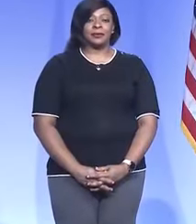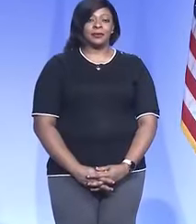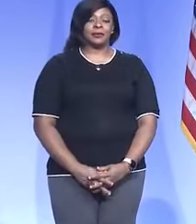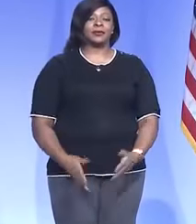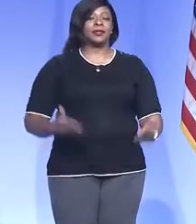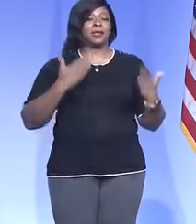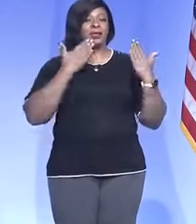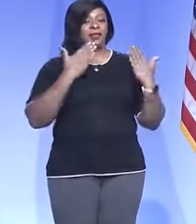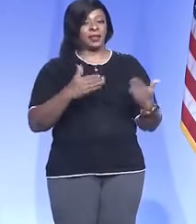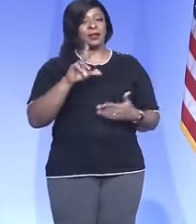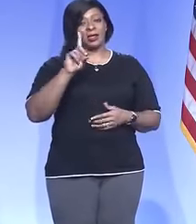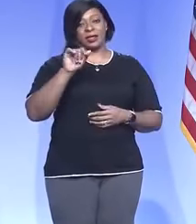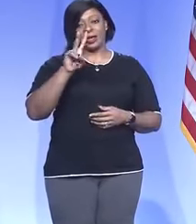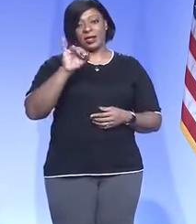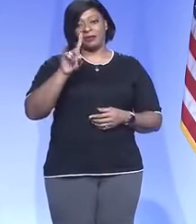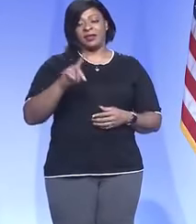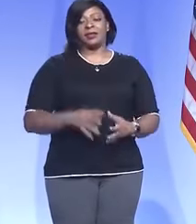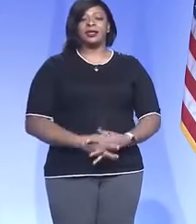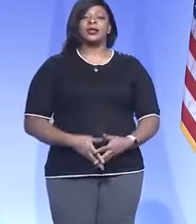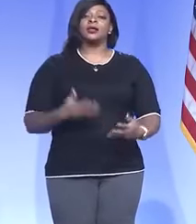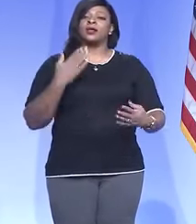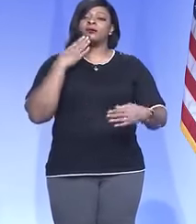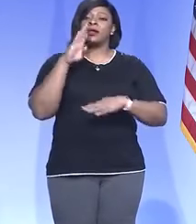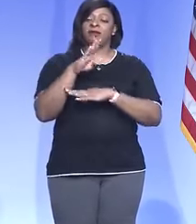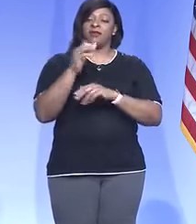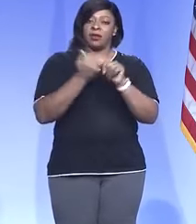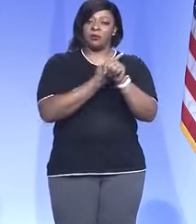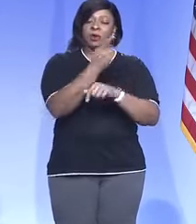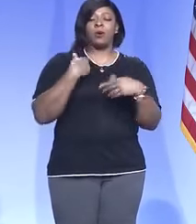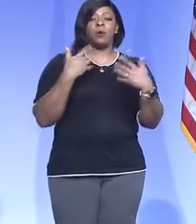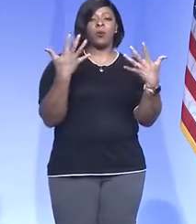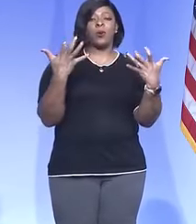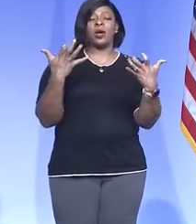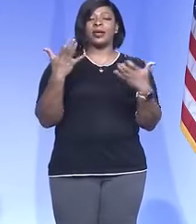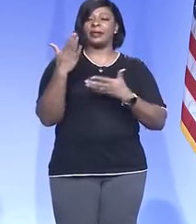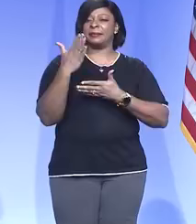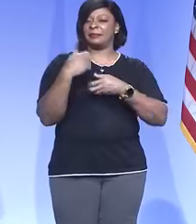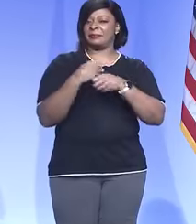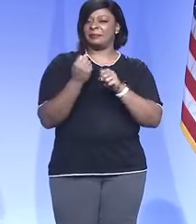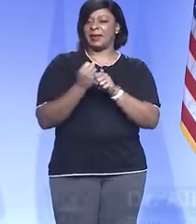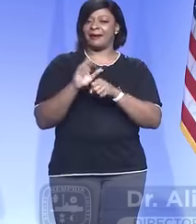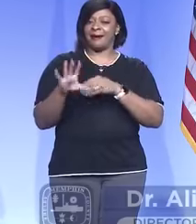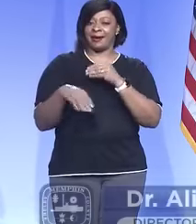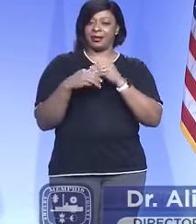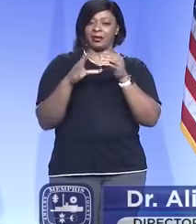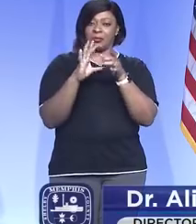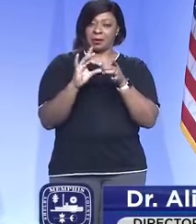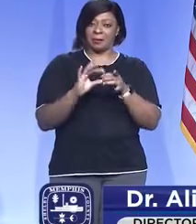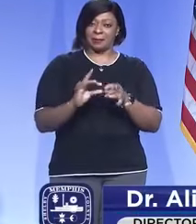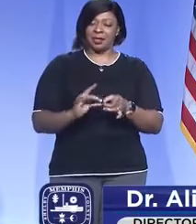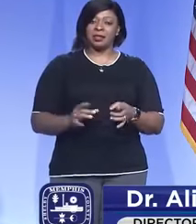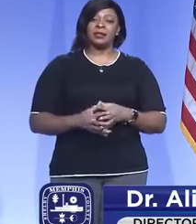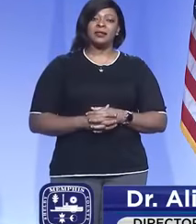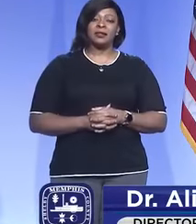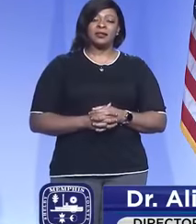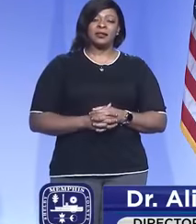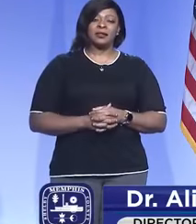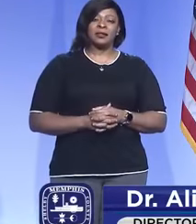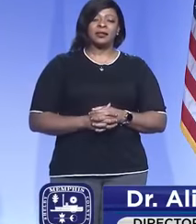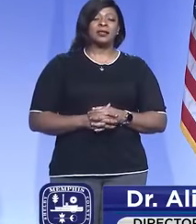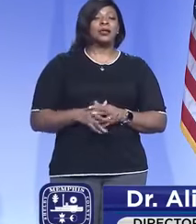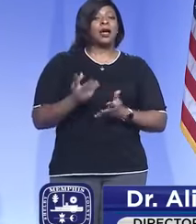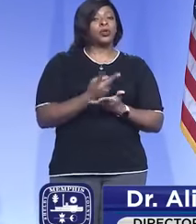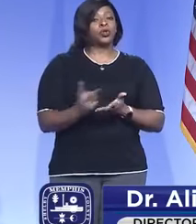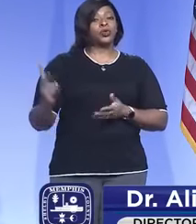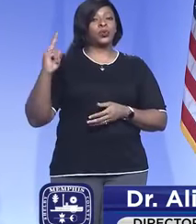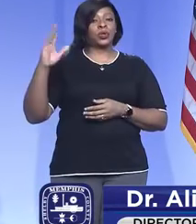Thank you, David. Good afternoon, everyone. I just want to make a few additional comments. Approximately two weeks